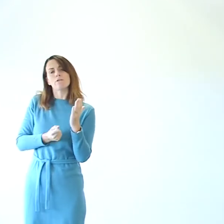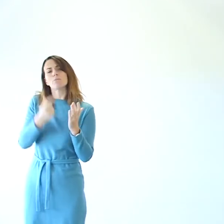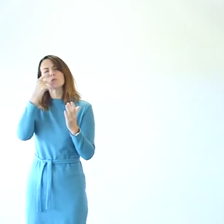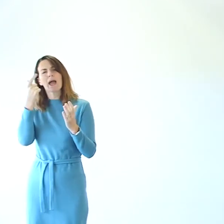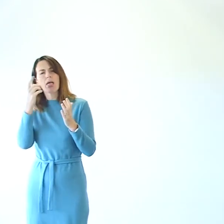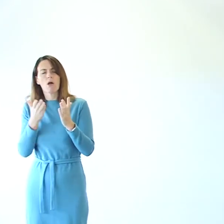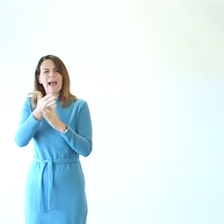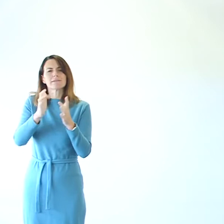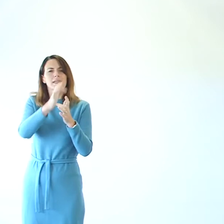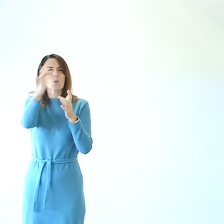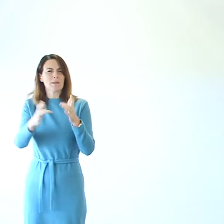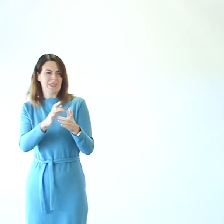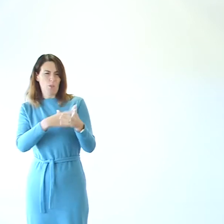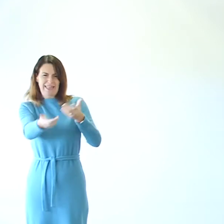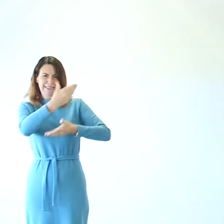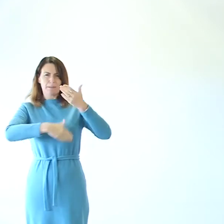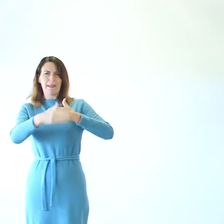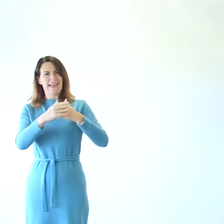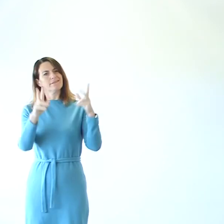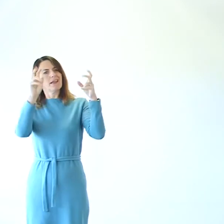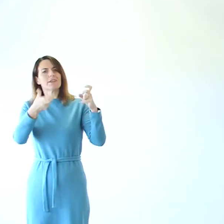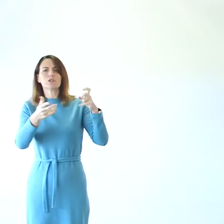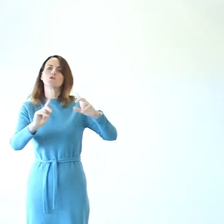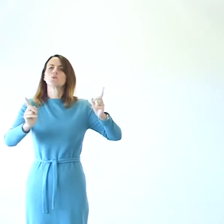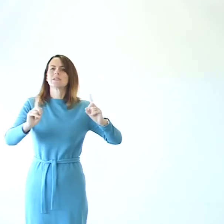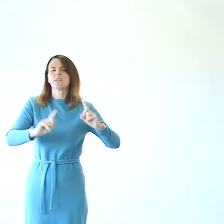where the definition is from.